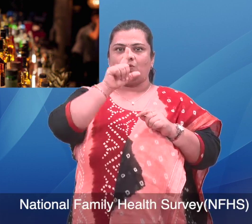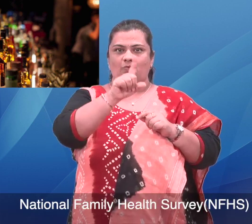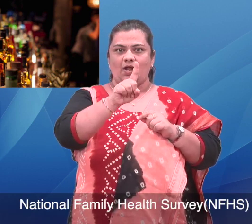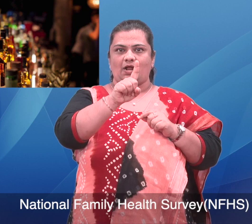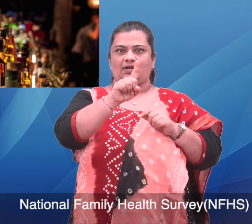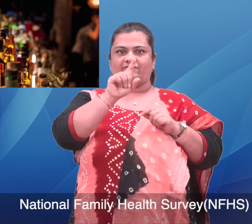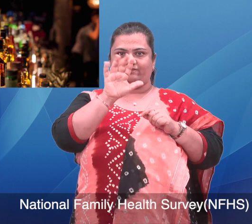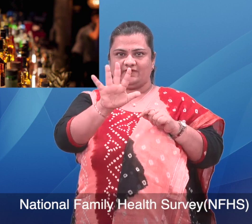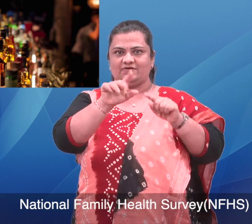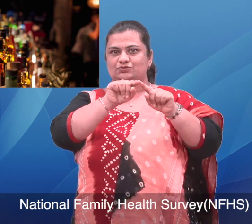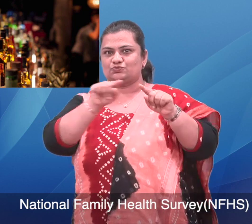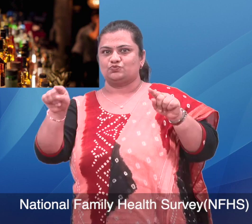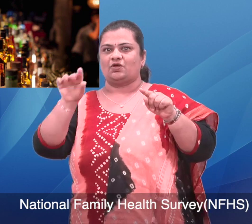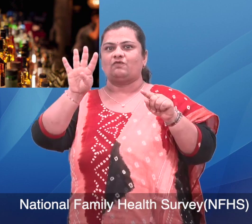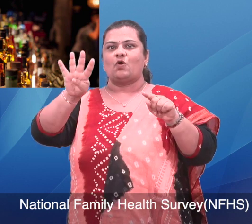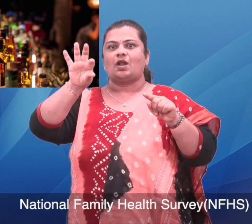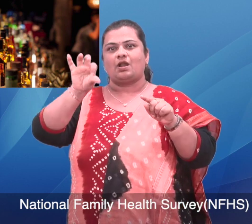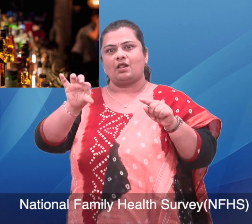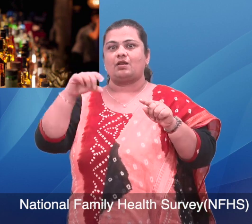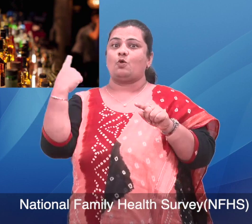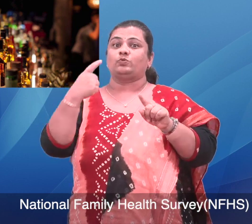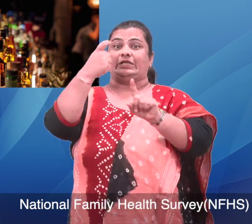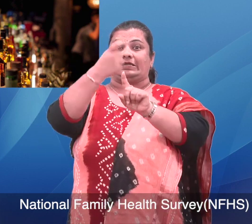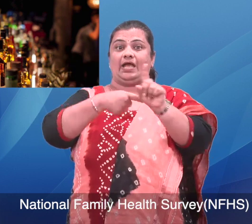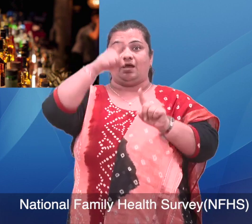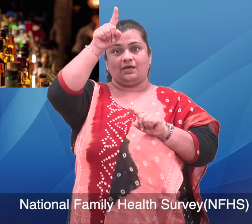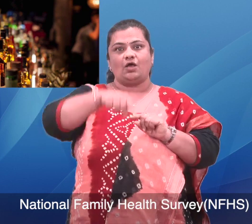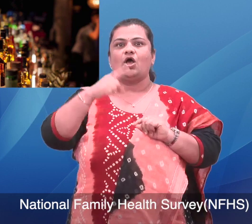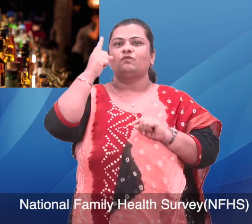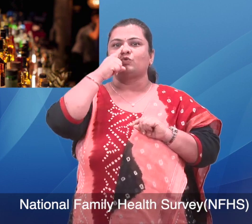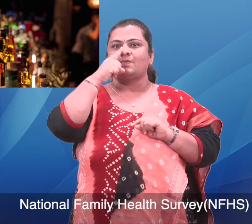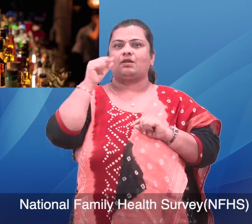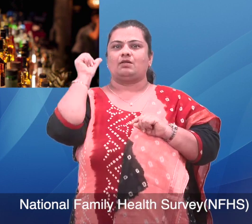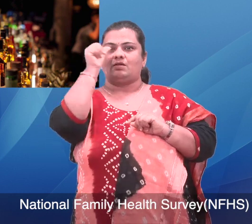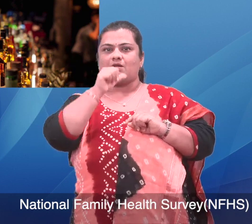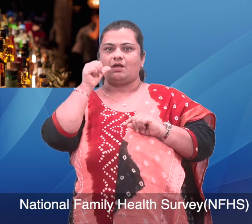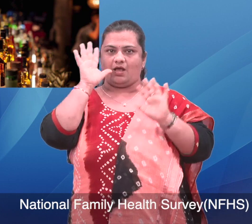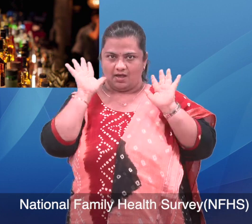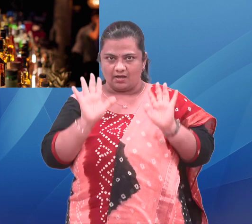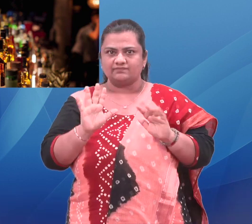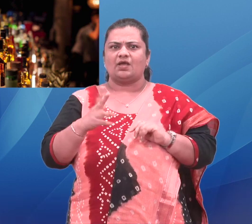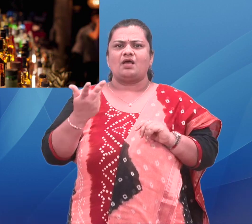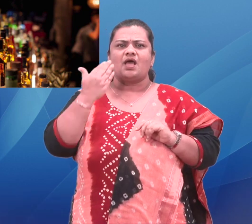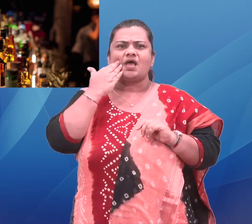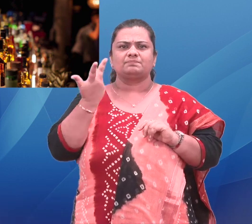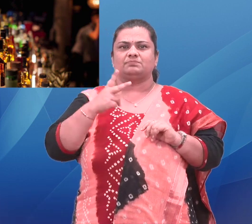As per the survey, the liquor consumption among women in the state has dropped to 0.3%